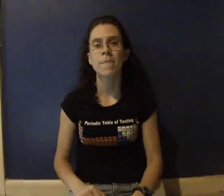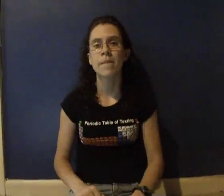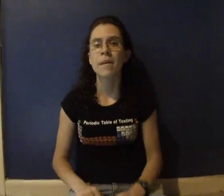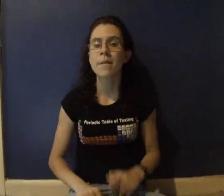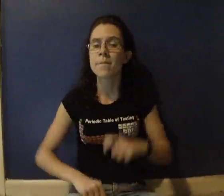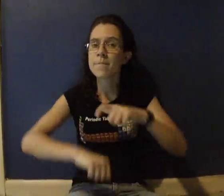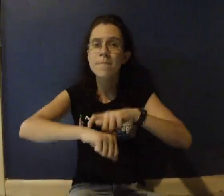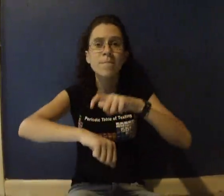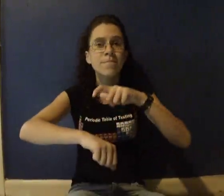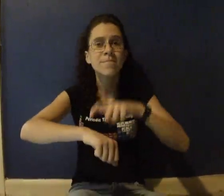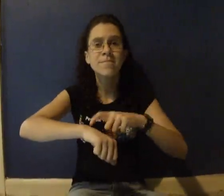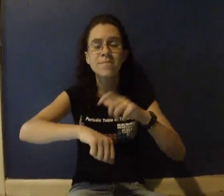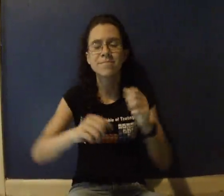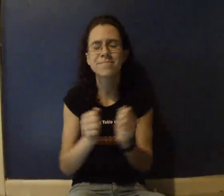without